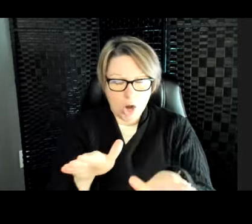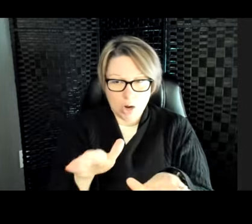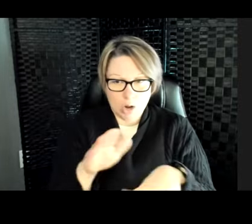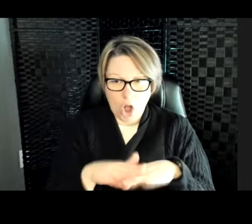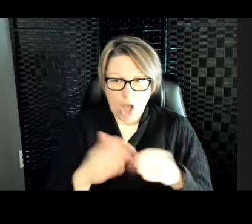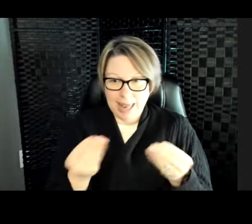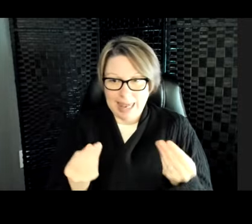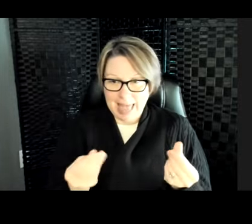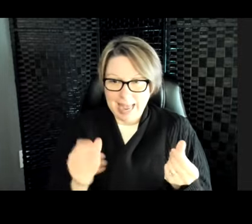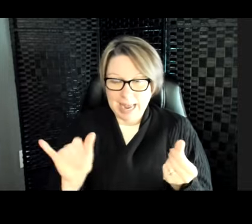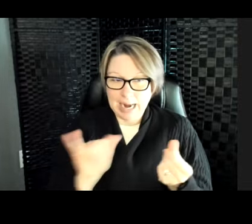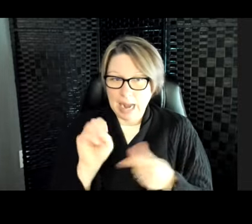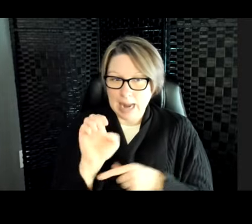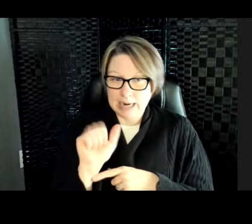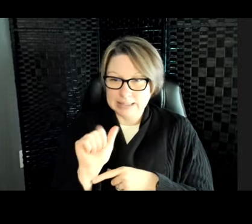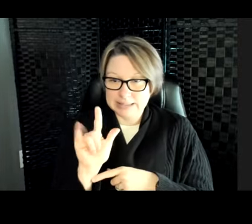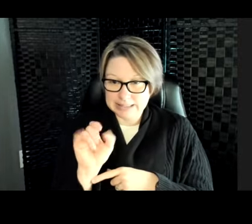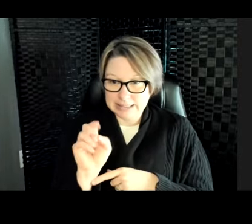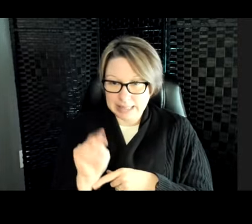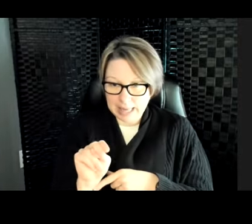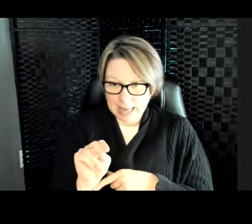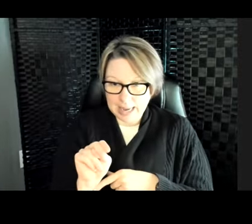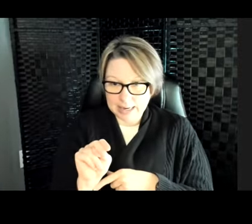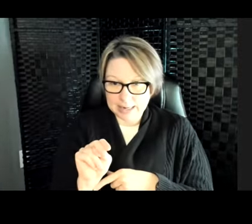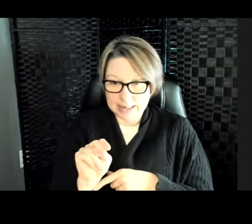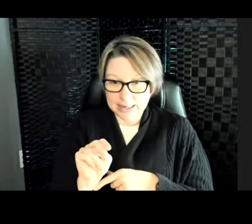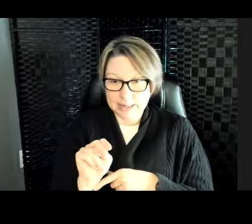can. So they are relatives, but they've got different body shapes.